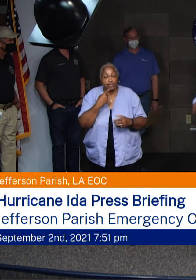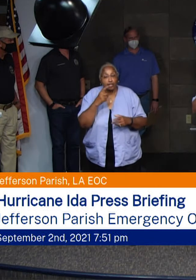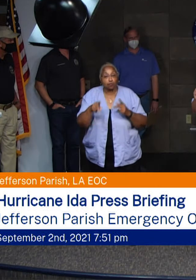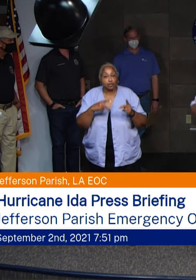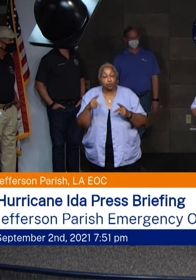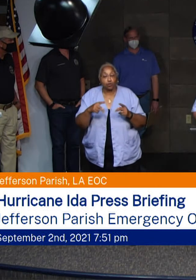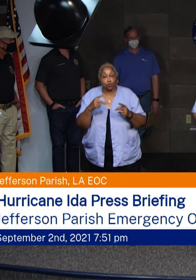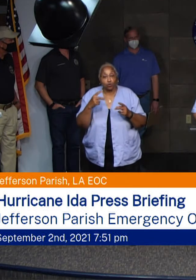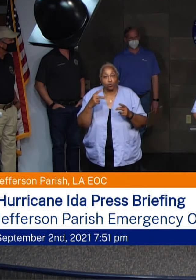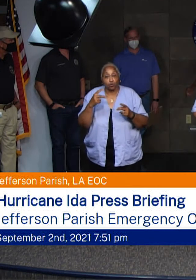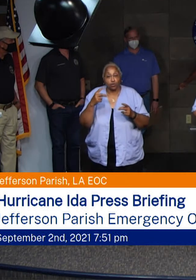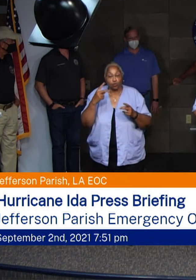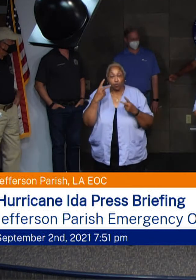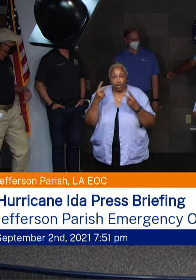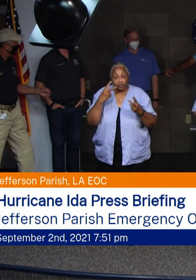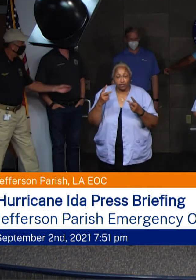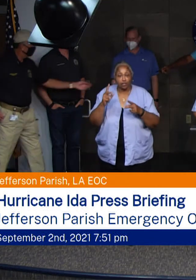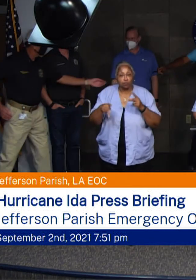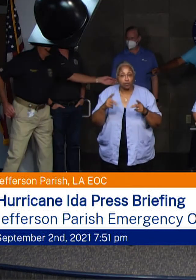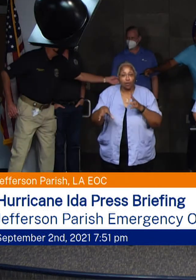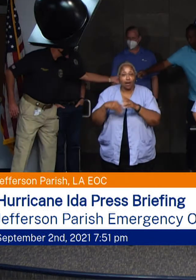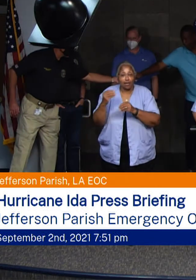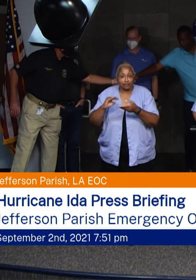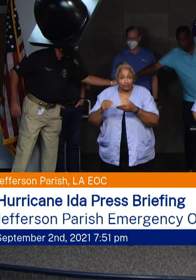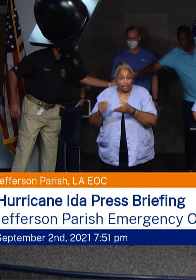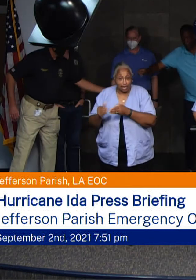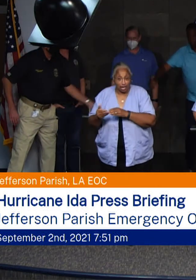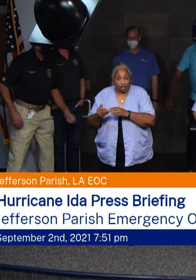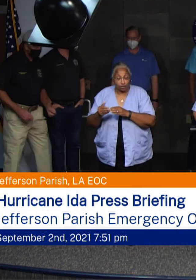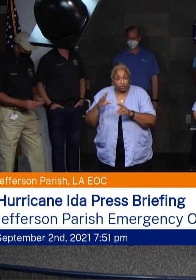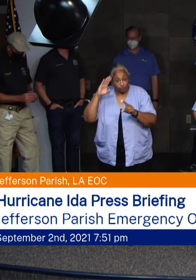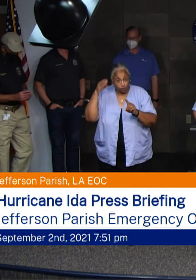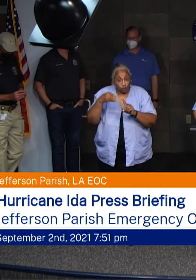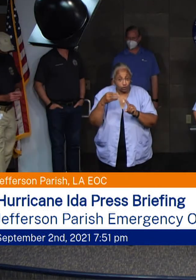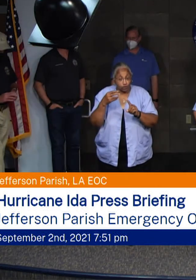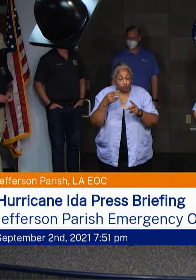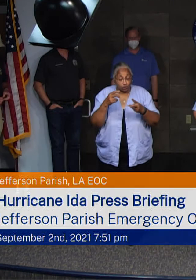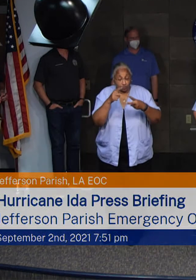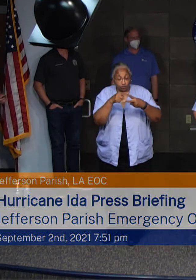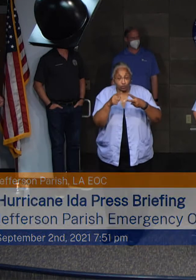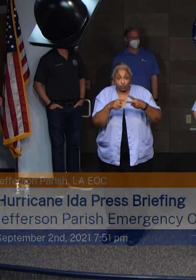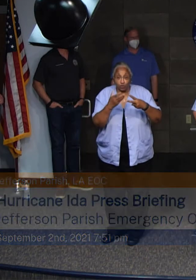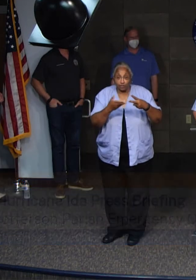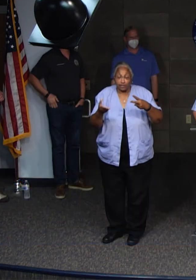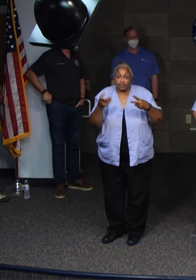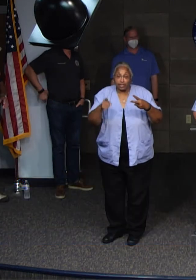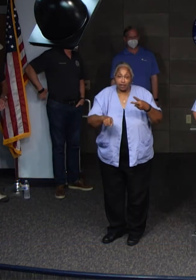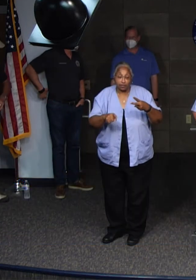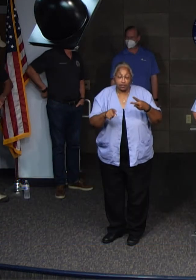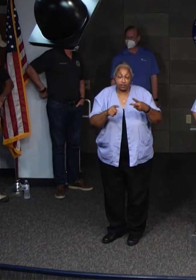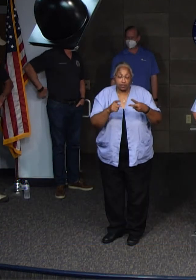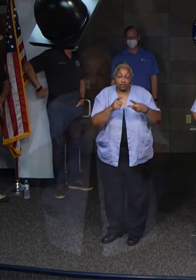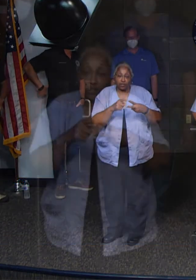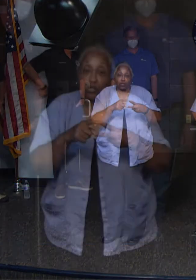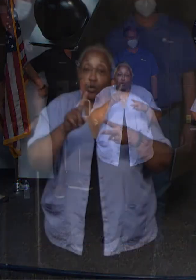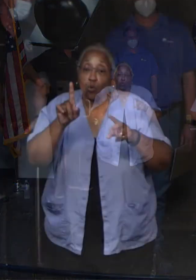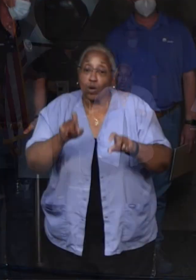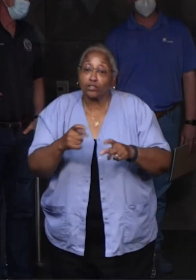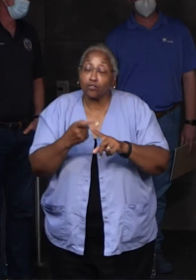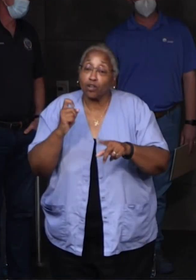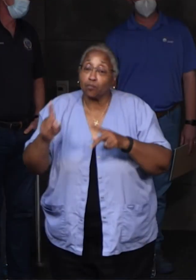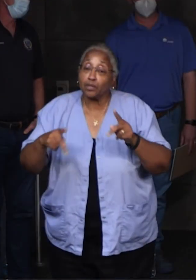especially those out of town, but to address two issues that seem to be coming up predominantly in our council offices. Questions from the public